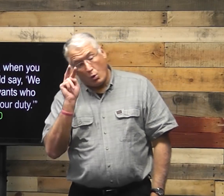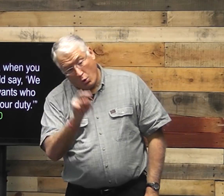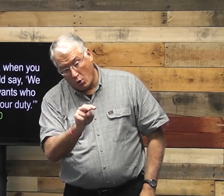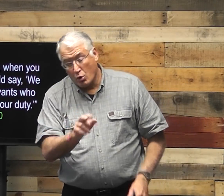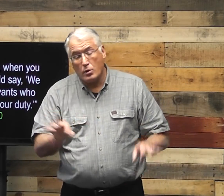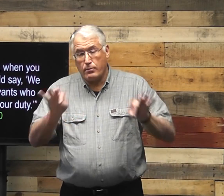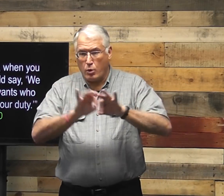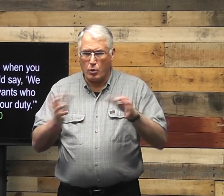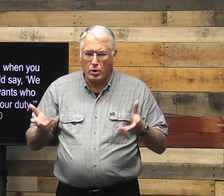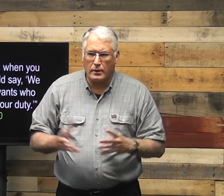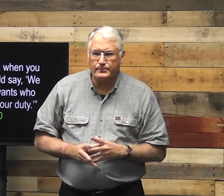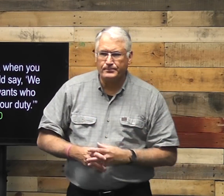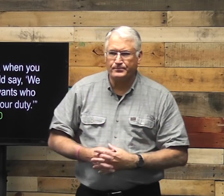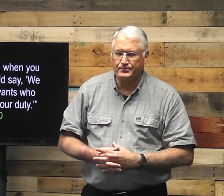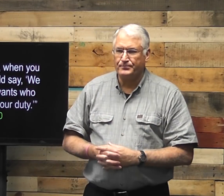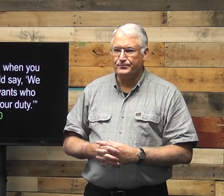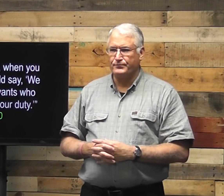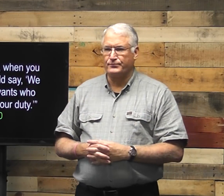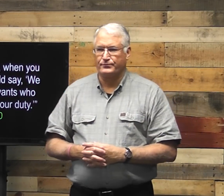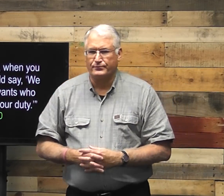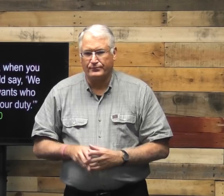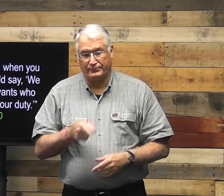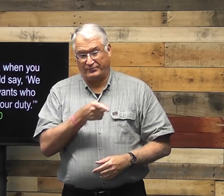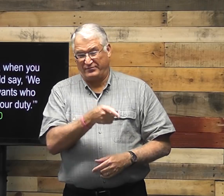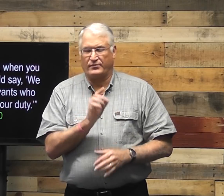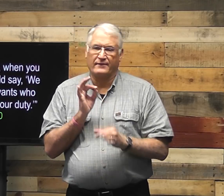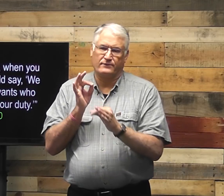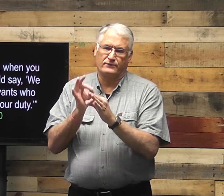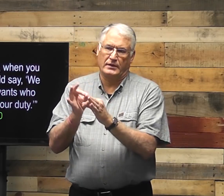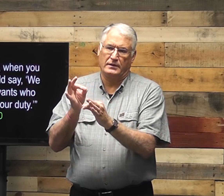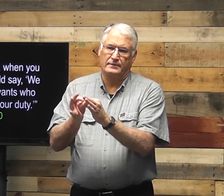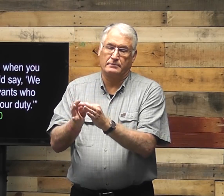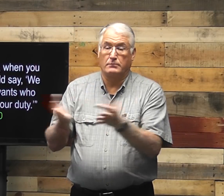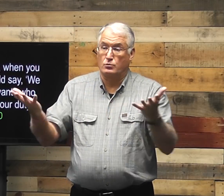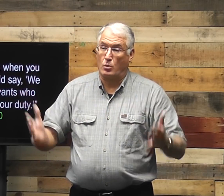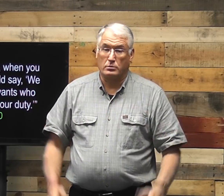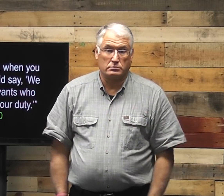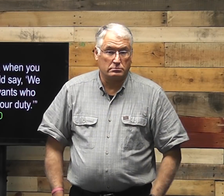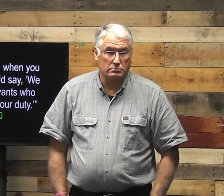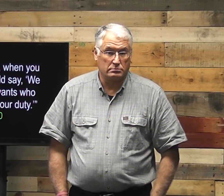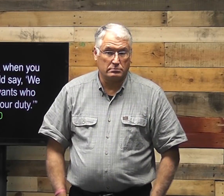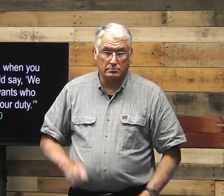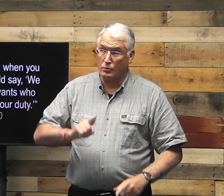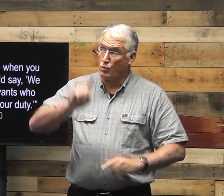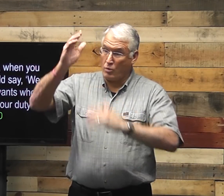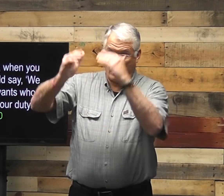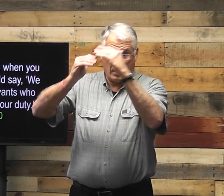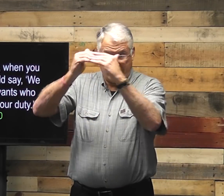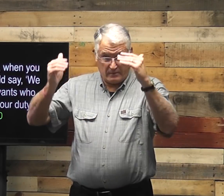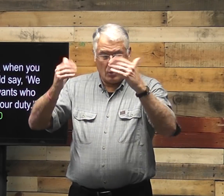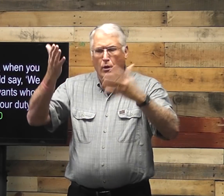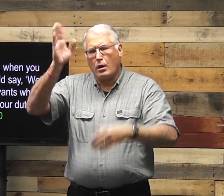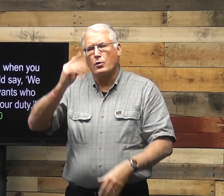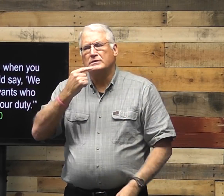God looks. What's important? What is he looking at that he believes? Is that he's looking for them to be faithful.